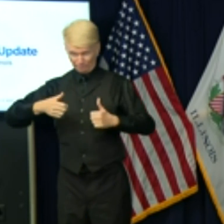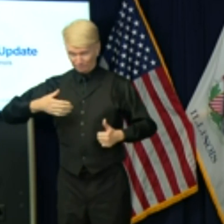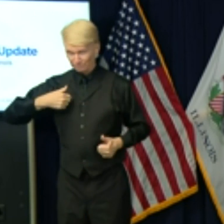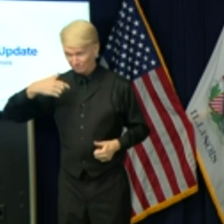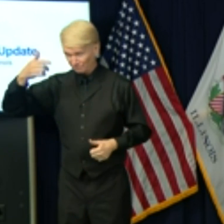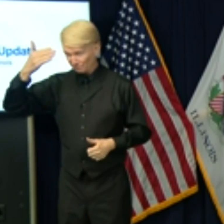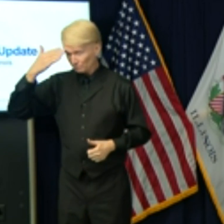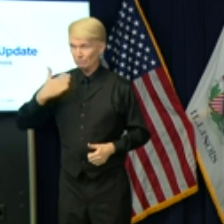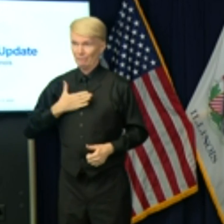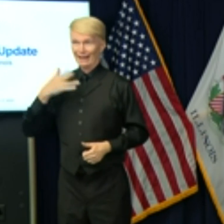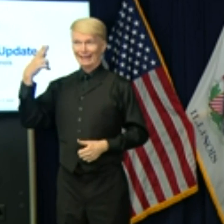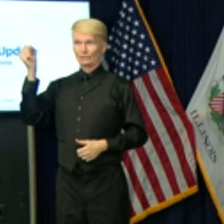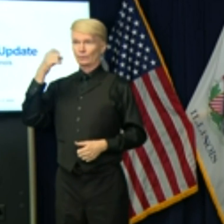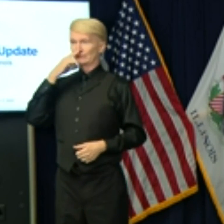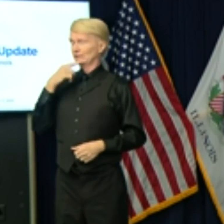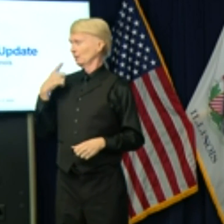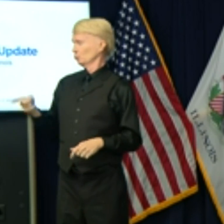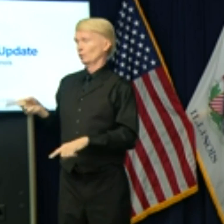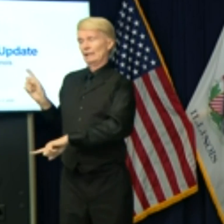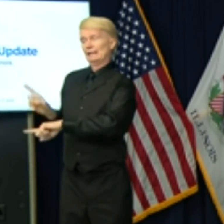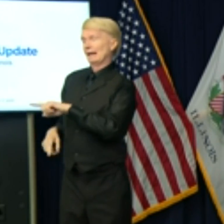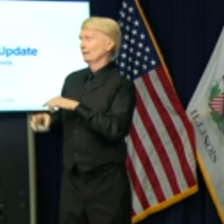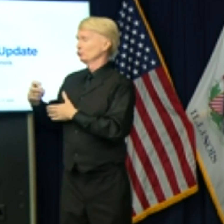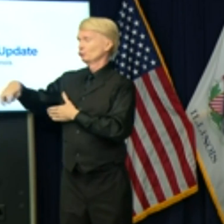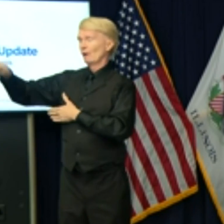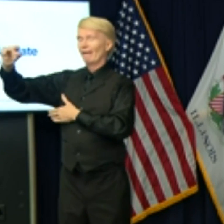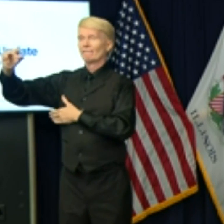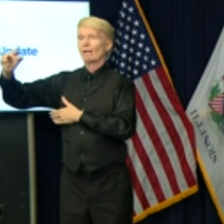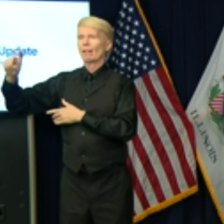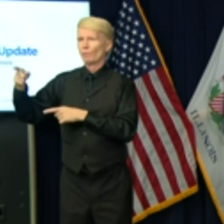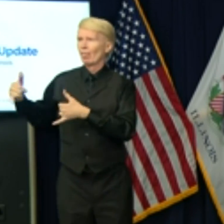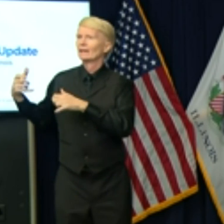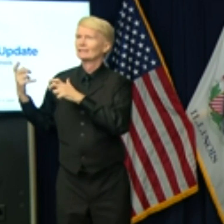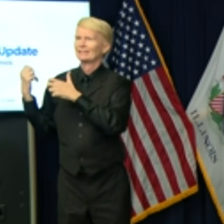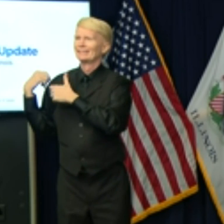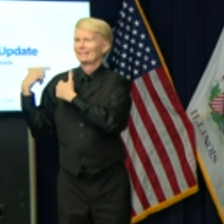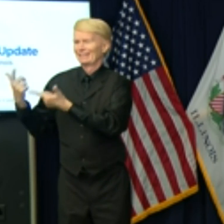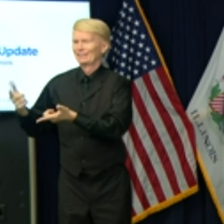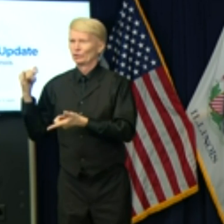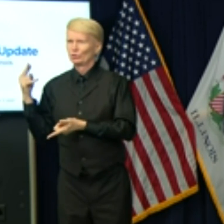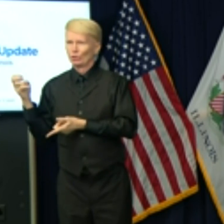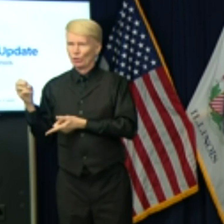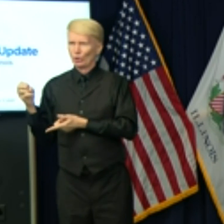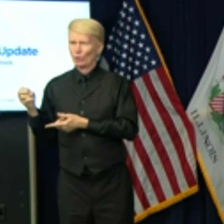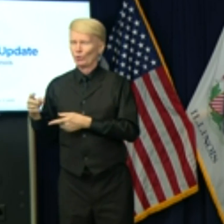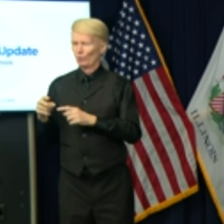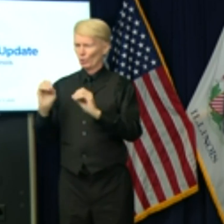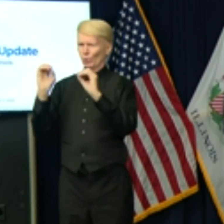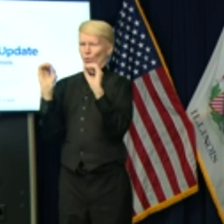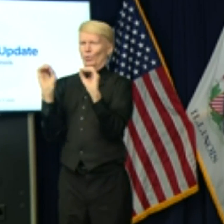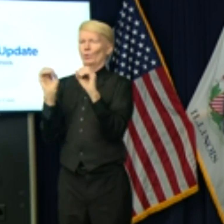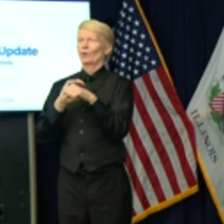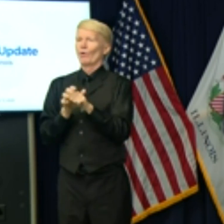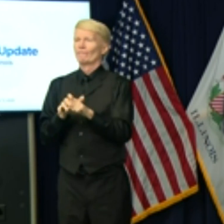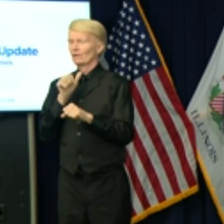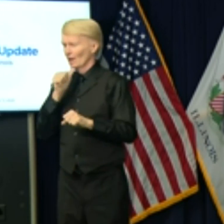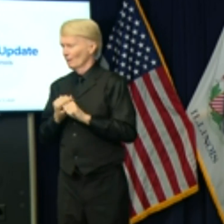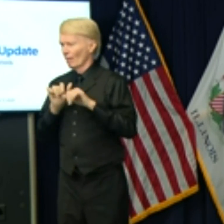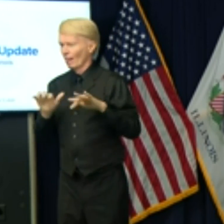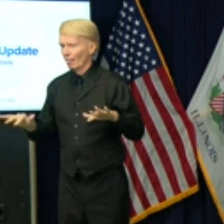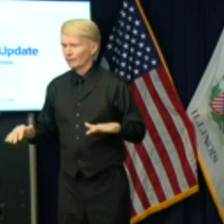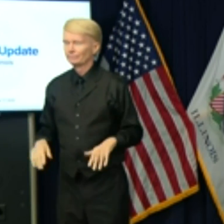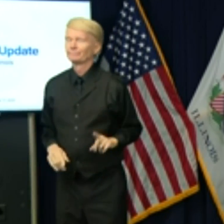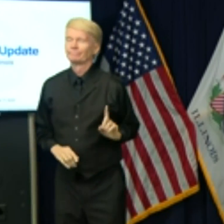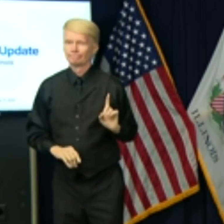home and tell them that they can't play travel sports since we've been playing since June. Yeah. Zero COVID cases. Zero spread. They're not super spreading events.